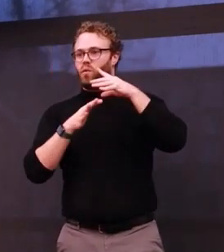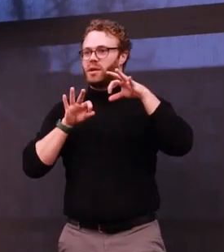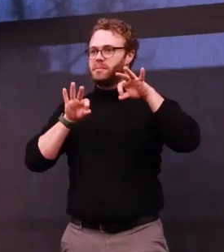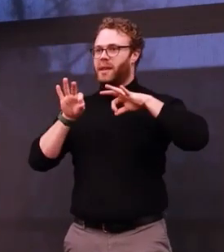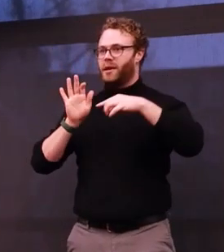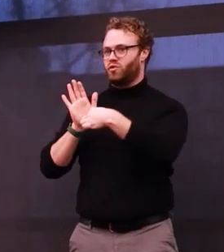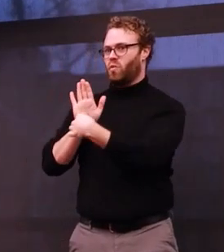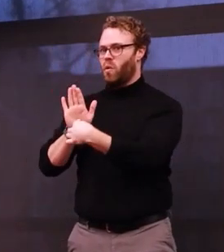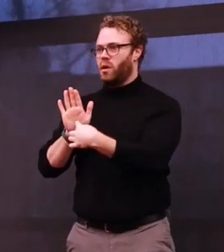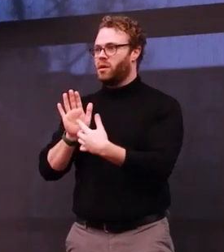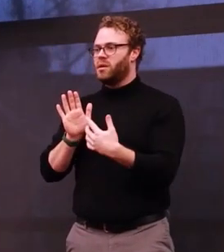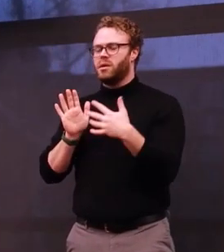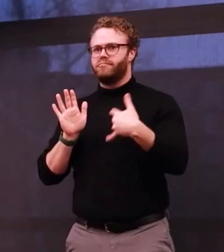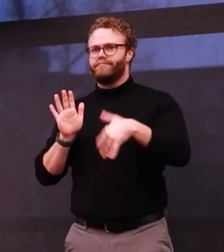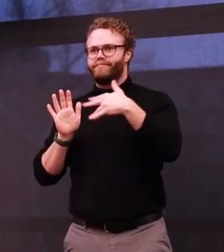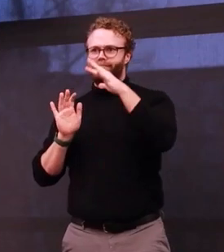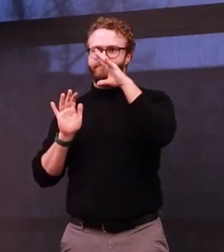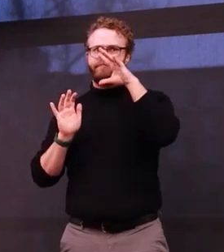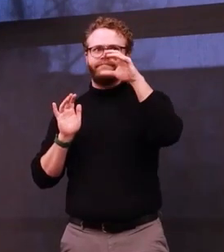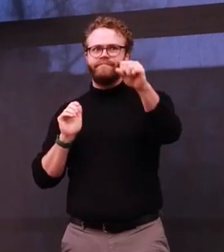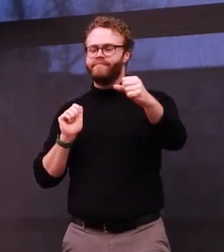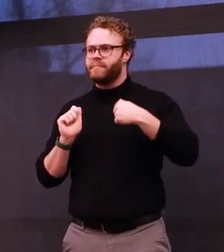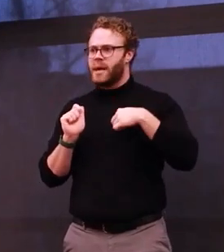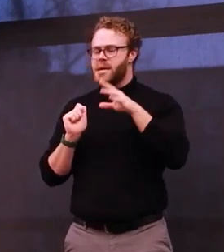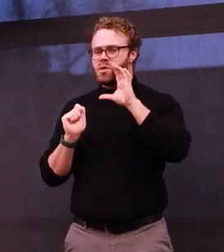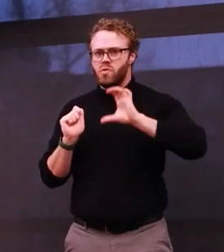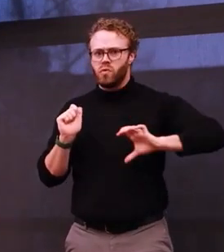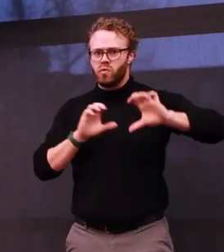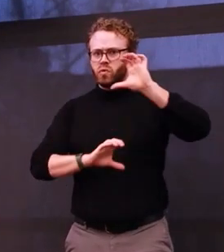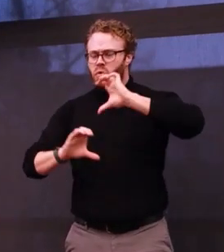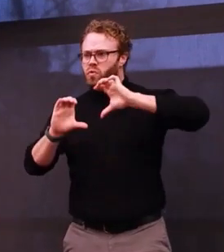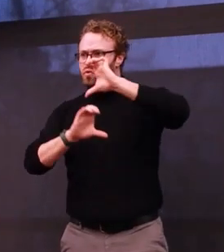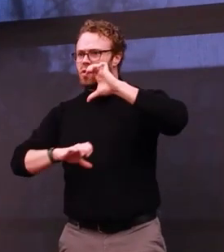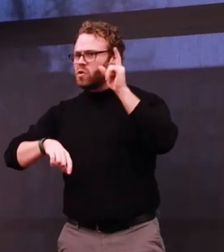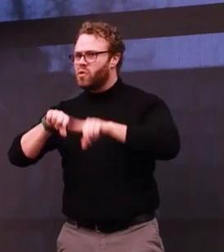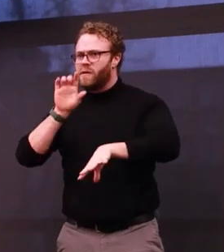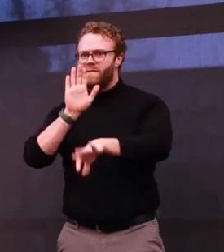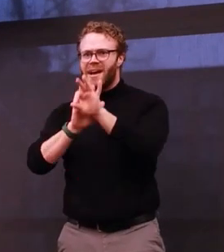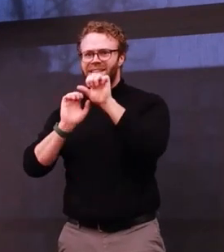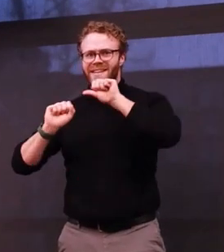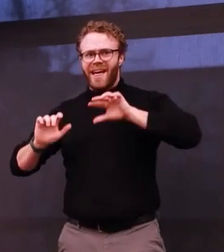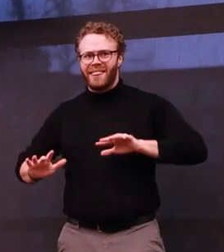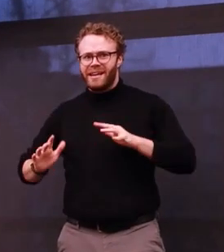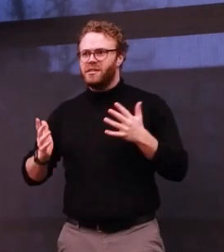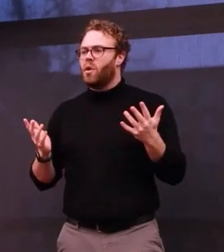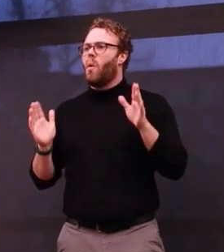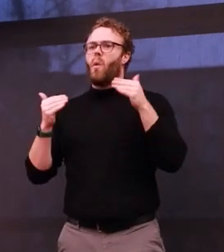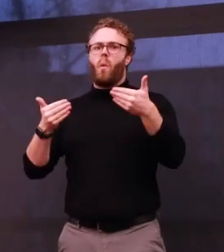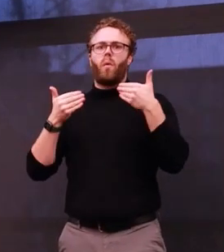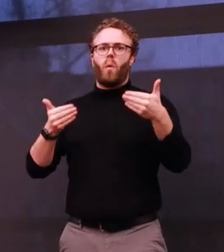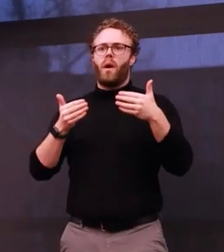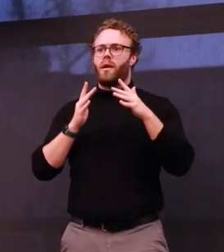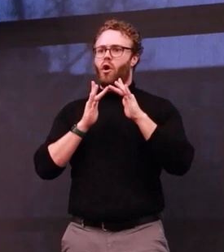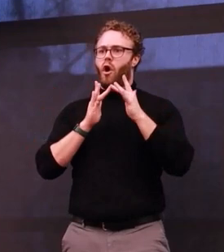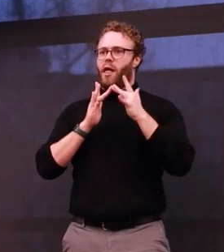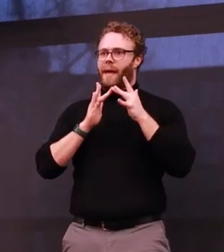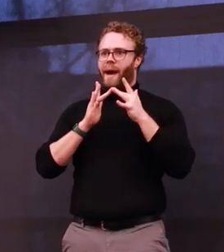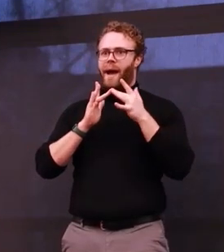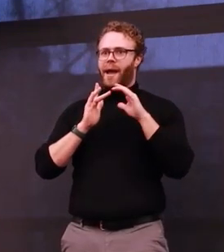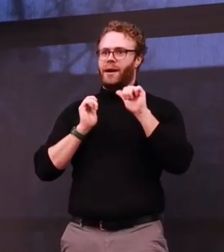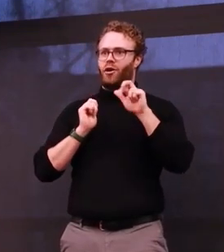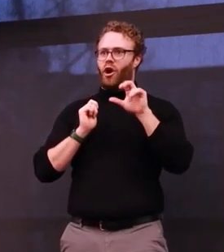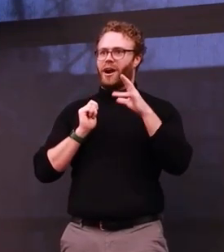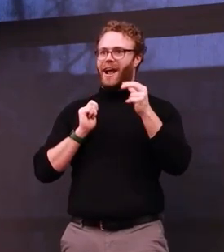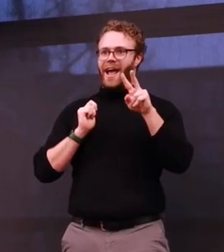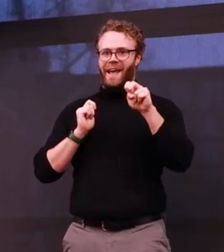I could on it. And there just wasn't any research. So, I owned the Billy Ireland Online Archive for three months